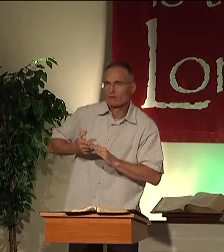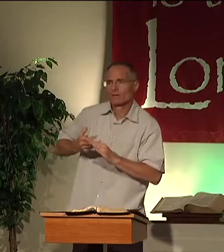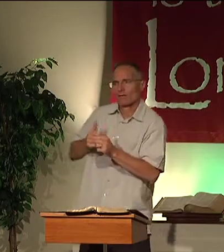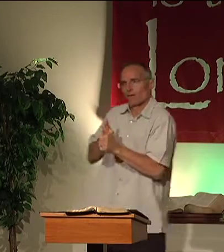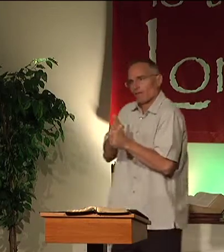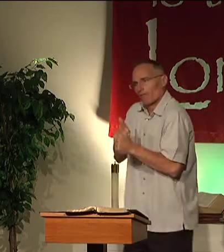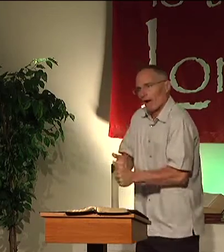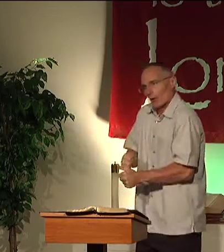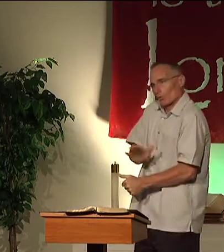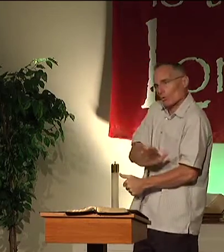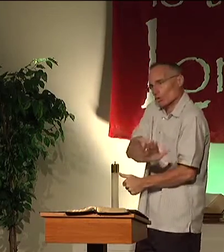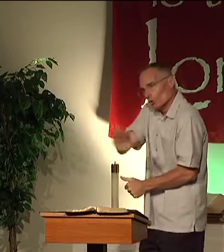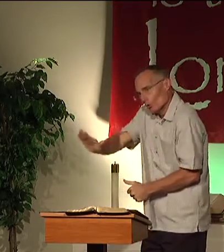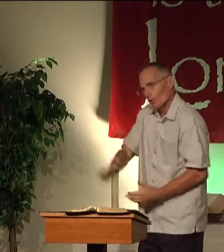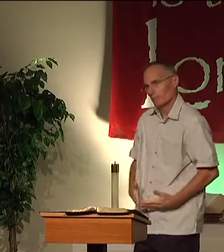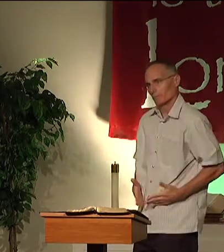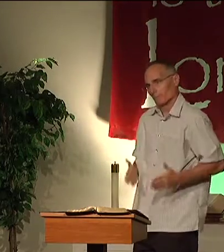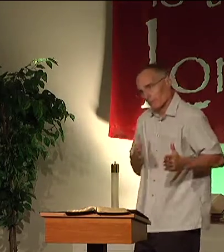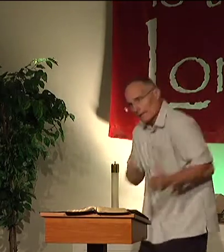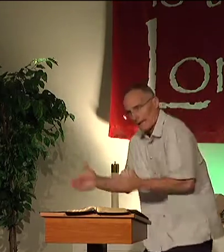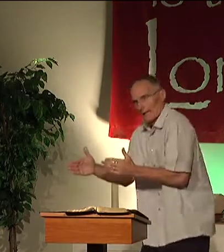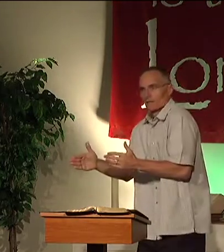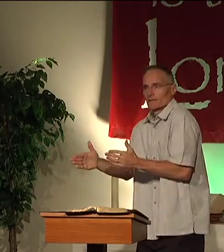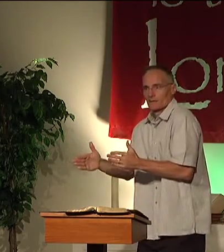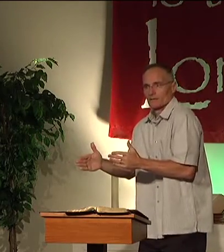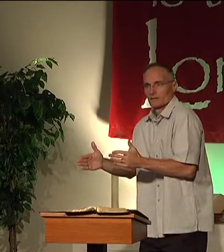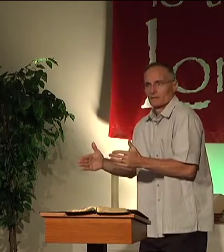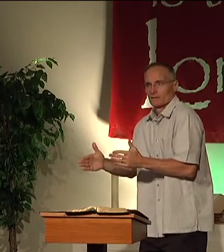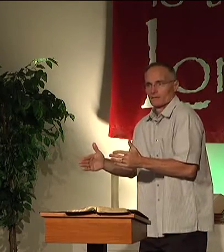keep your community, follow, your plans.